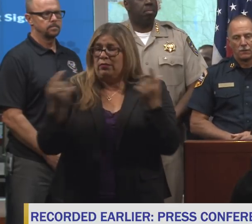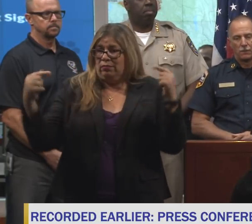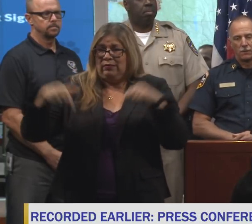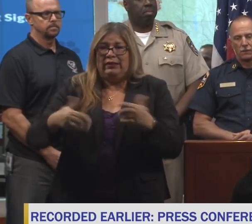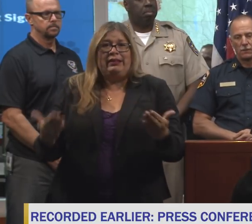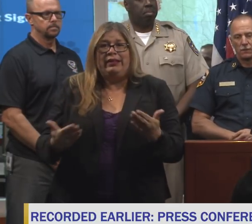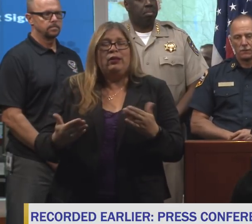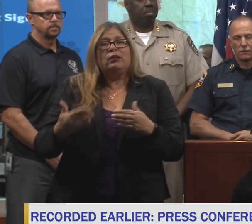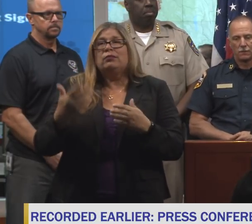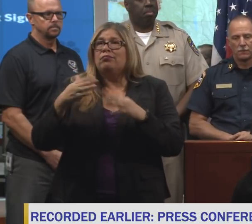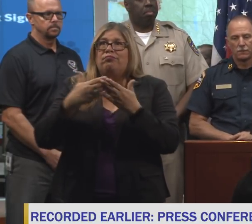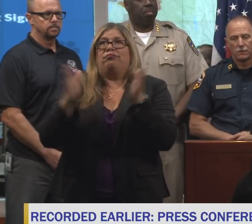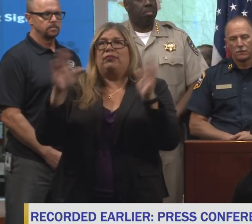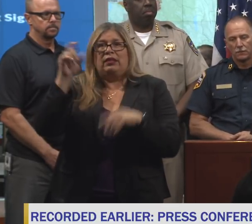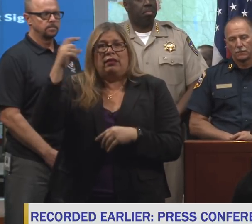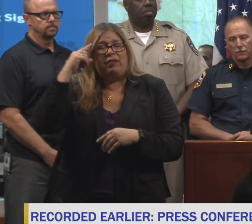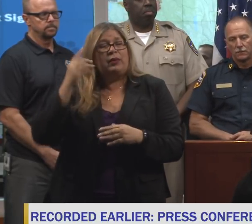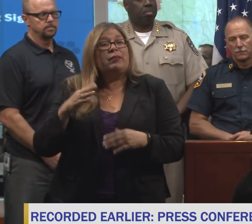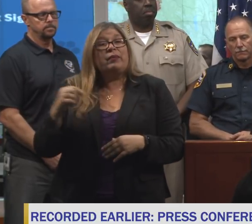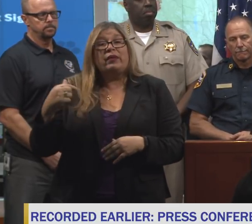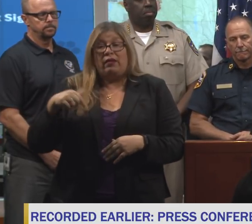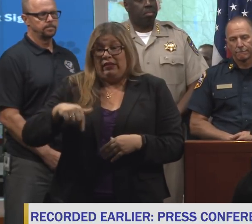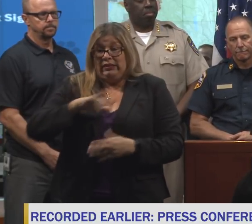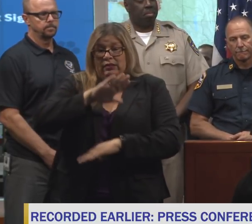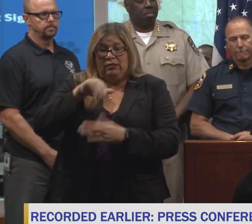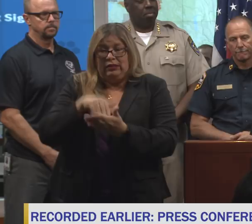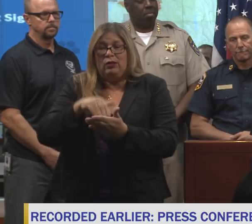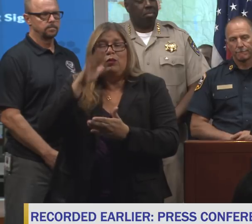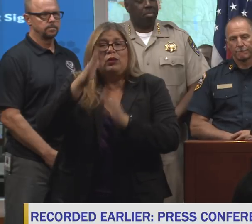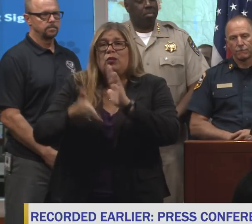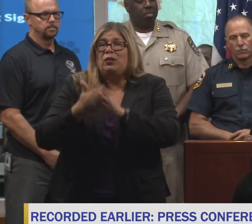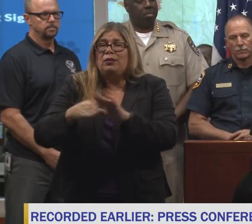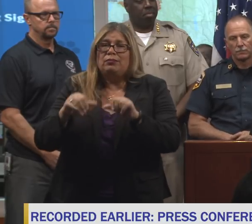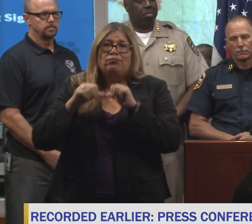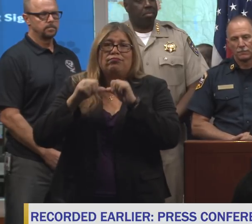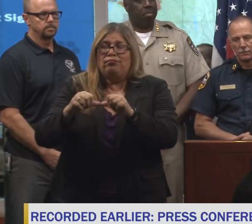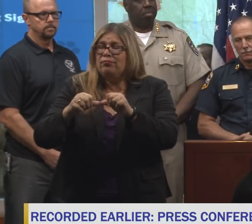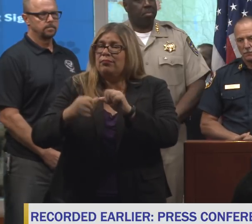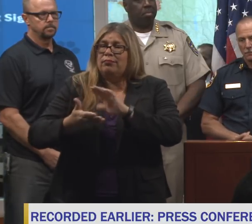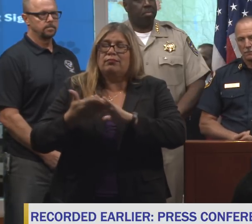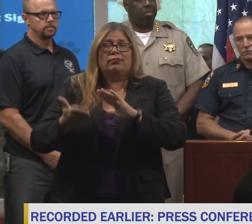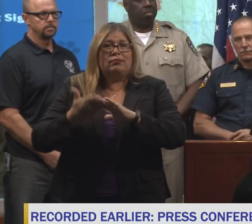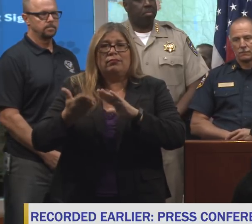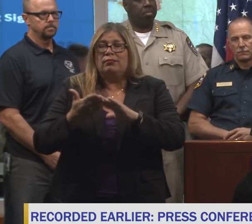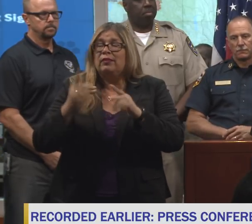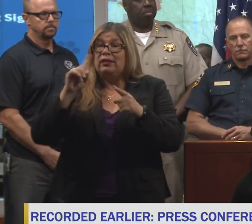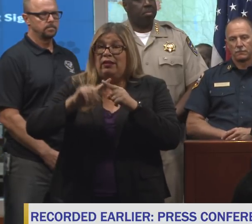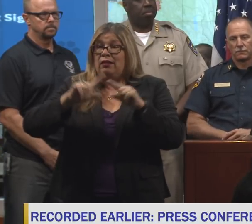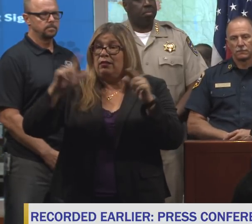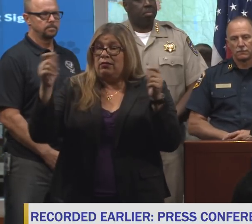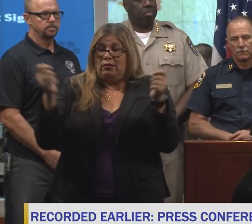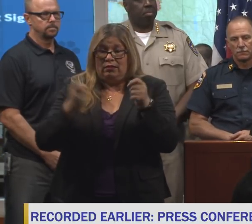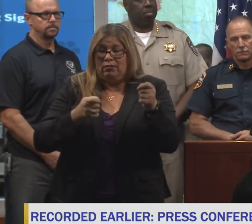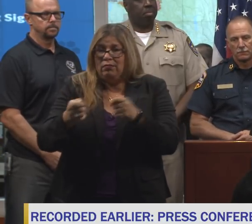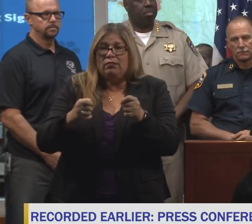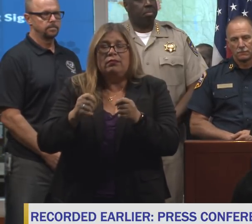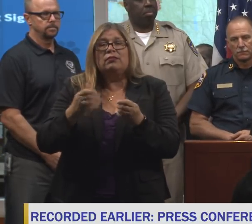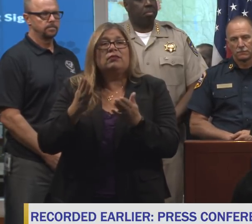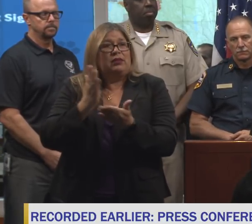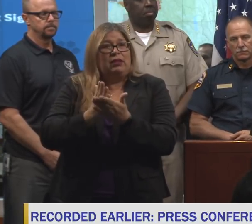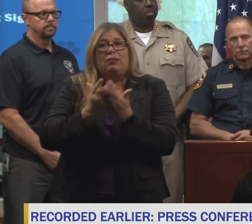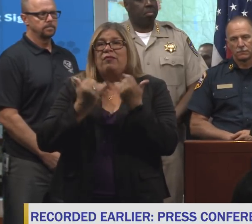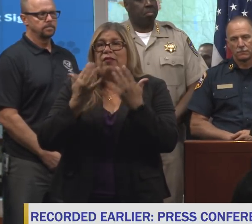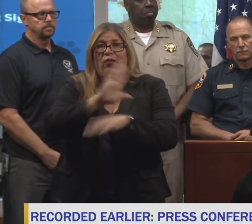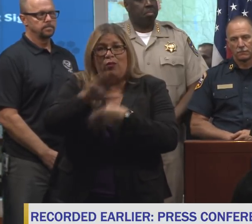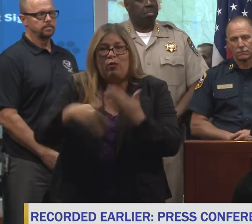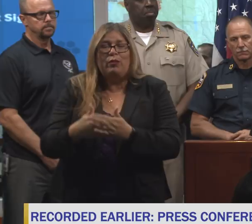government, and this center will remain fully activated until we are mitigating the situation completely. So